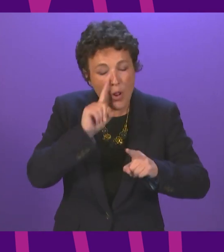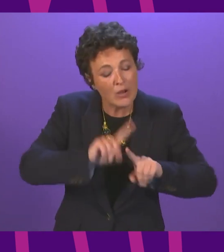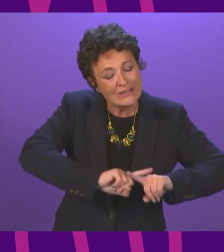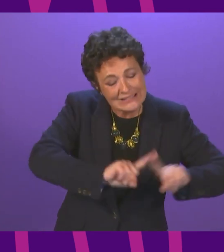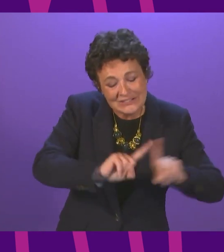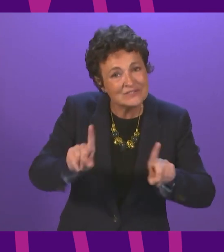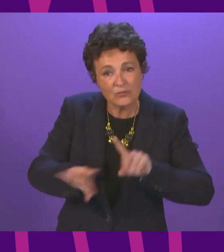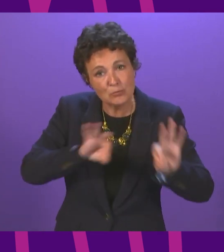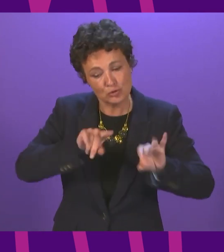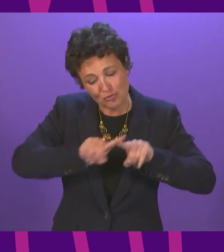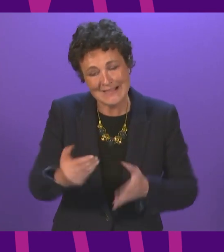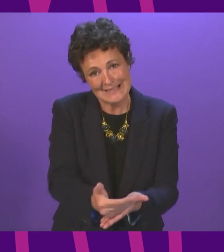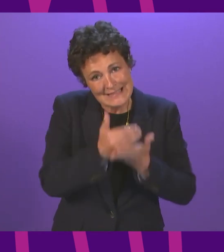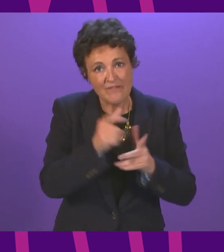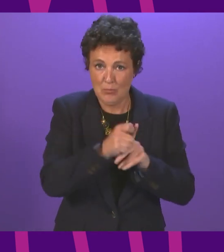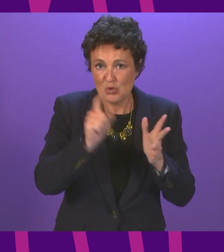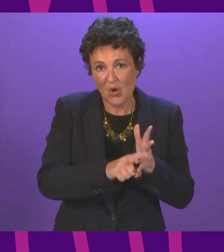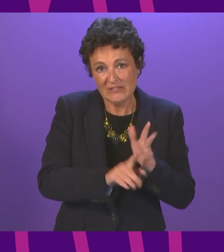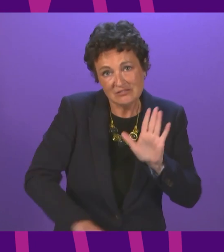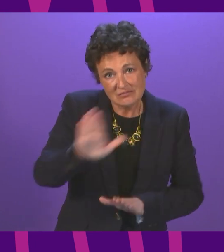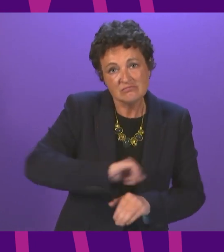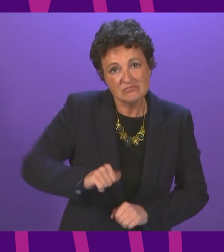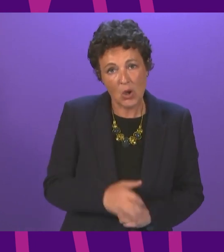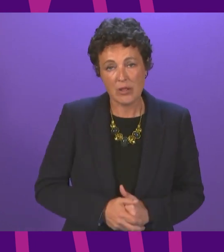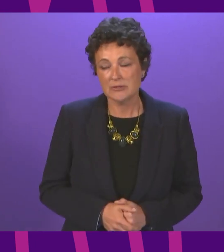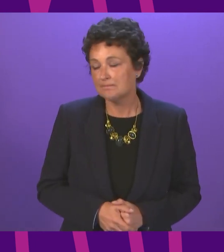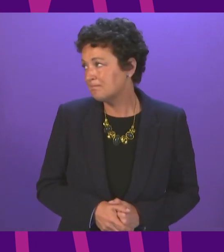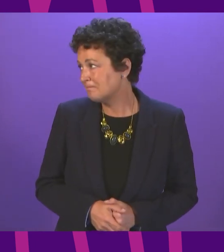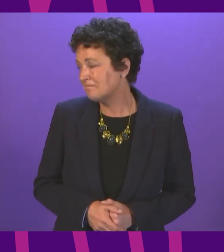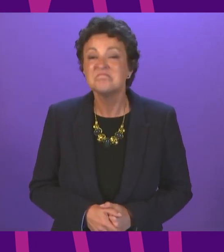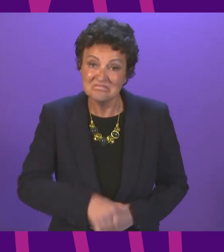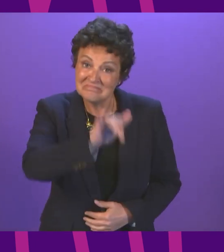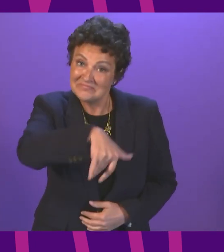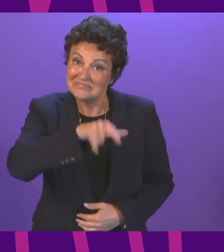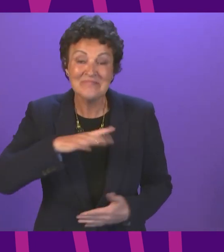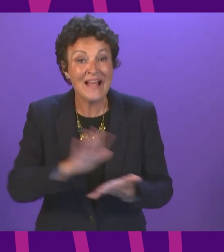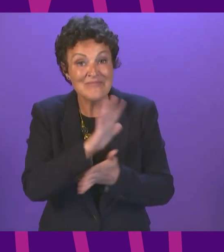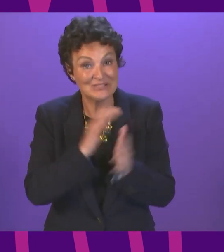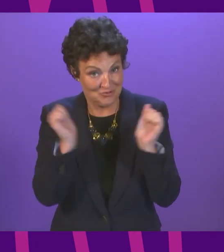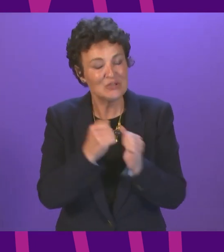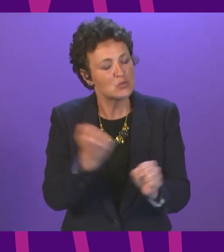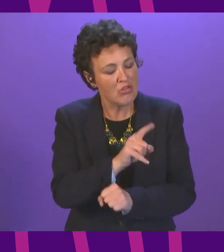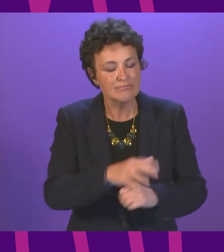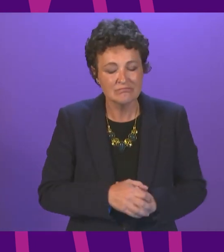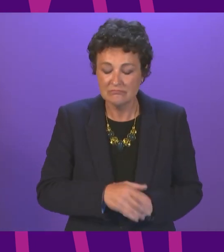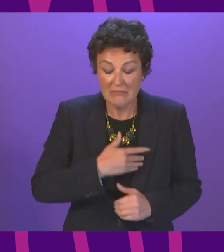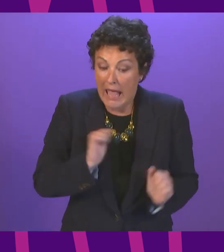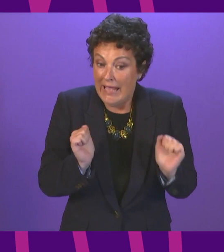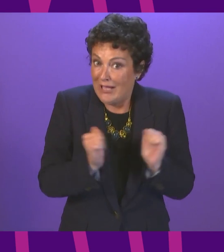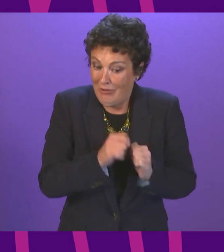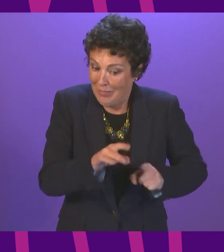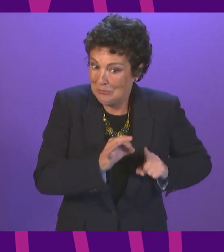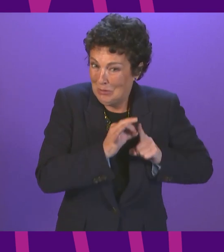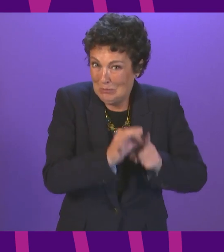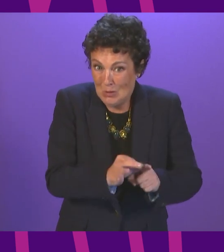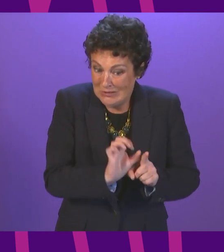Offices across Scotland? First Minister. Yes, I am happy to agree to do that. I certainly agree that these proposed closures